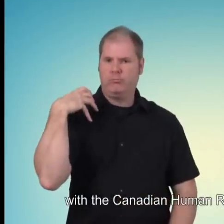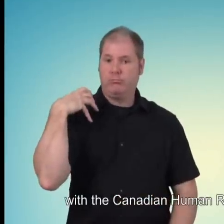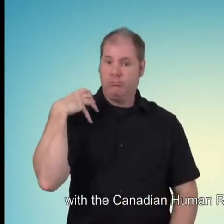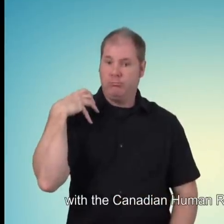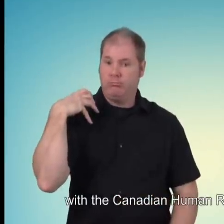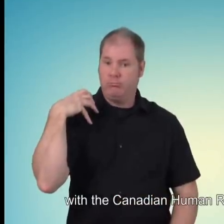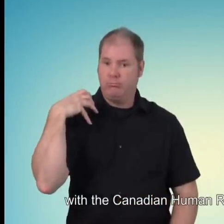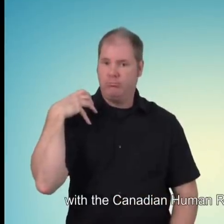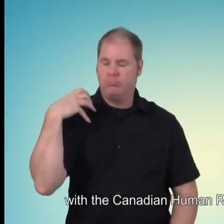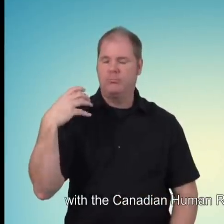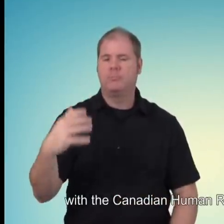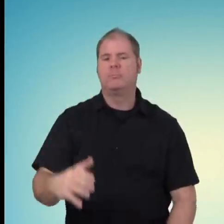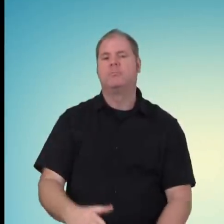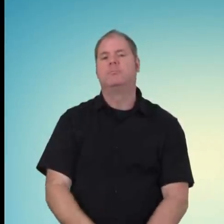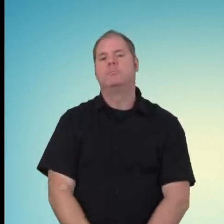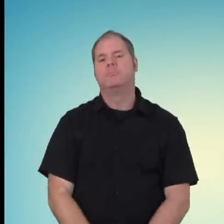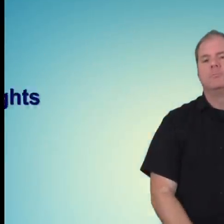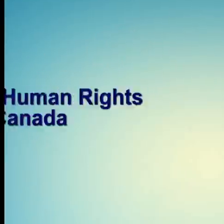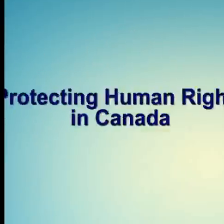because have thomas any model, That's to